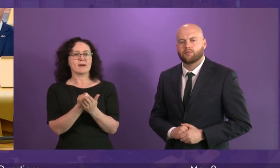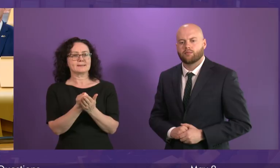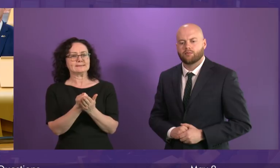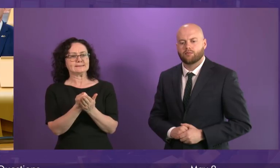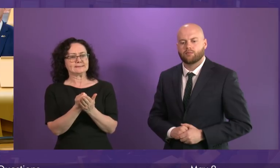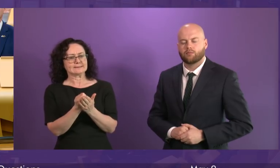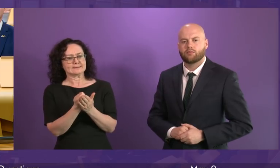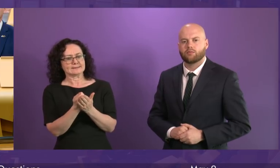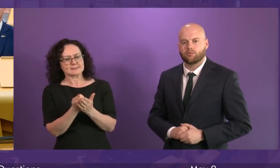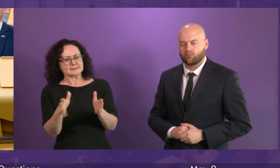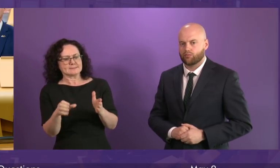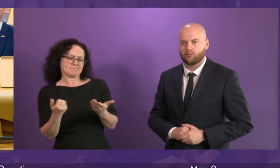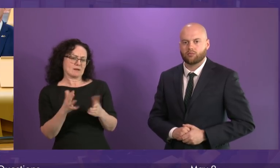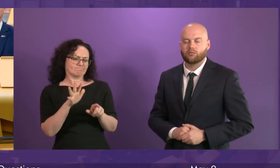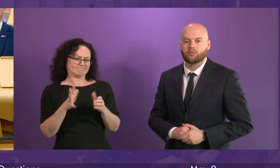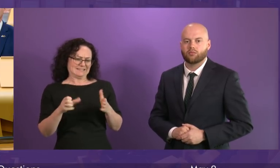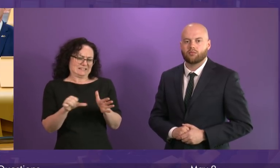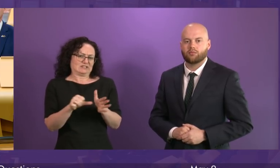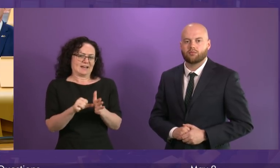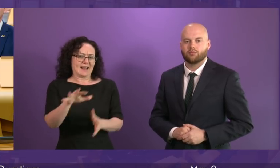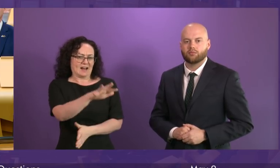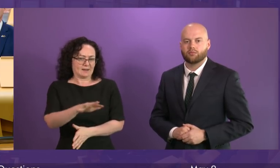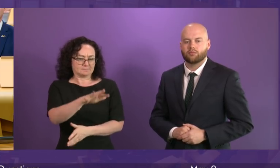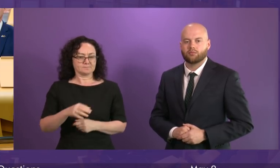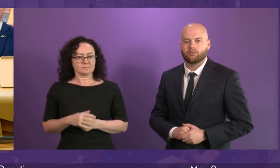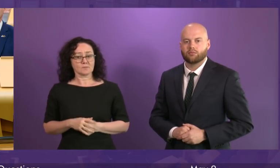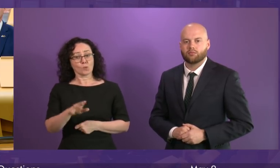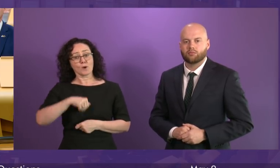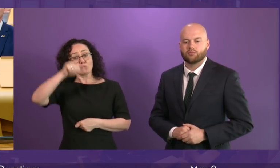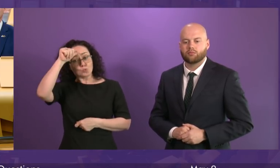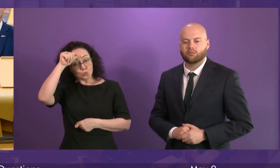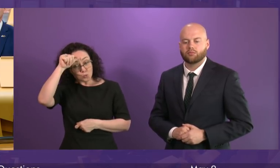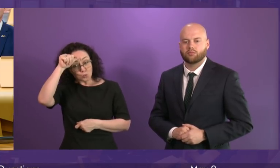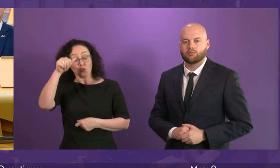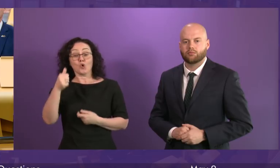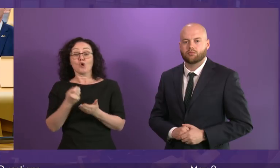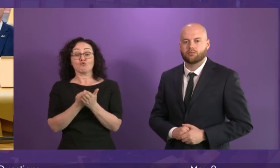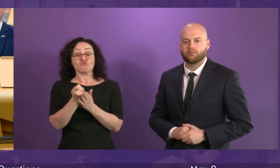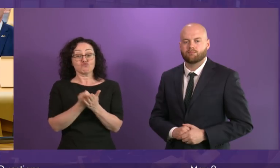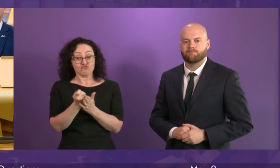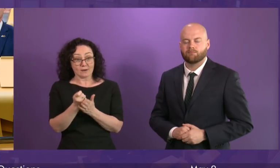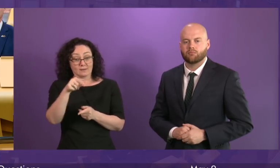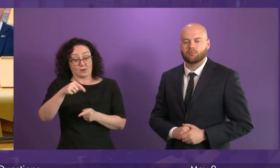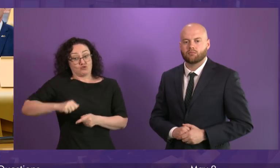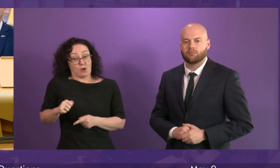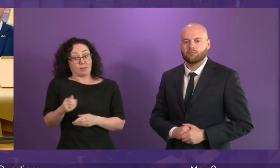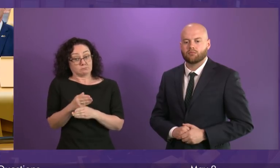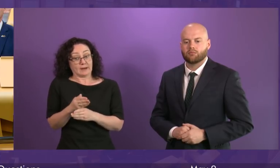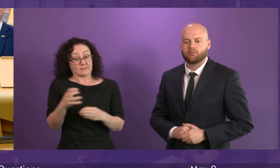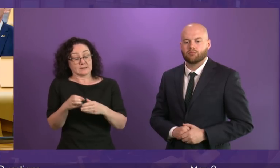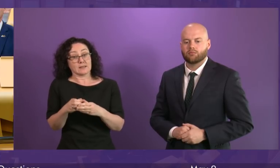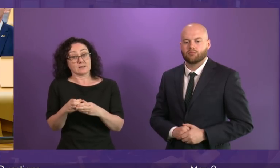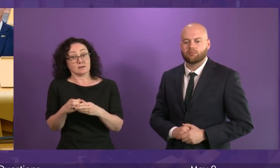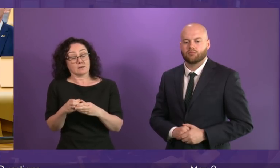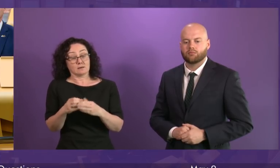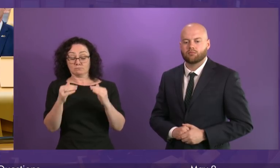from the Office of National Statistics shows that increases in rent in Scotland across all private tenancies are lower than in England